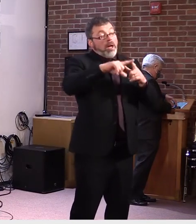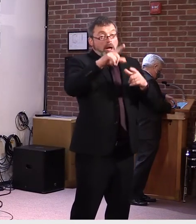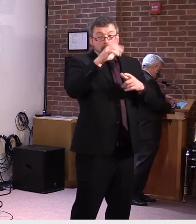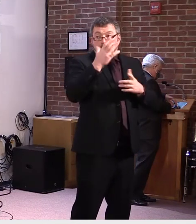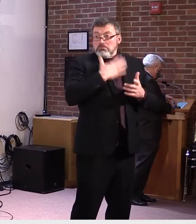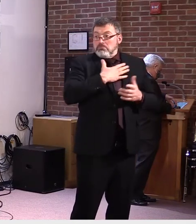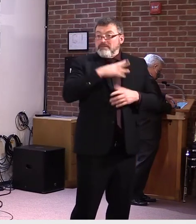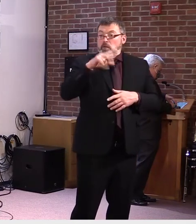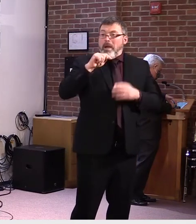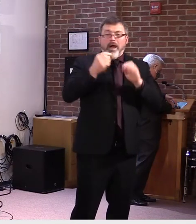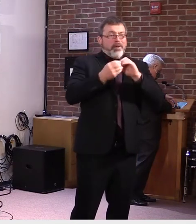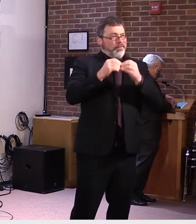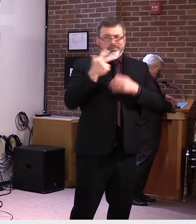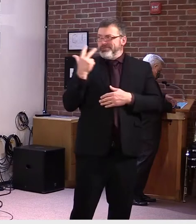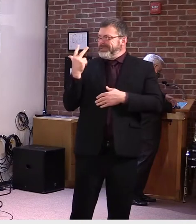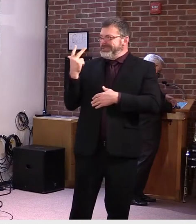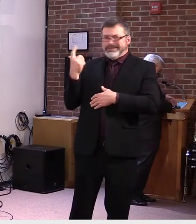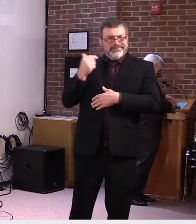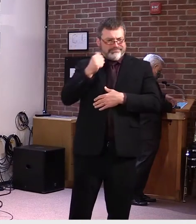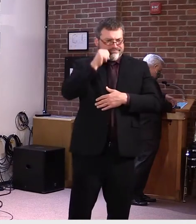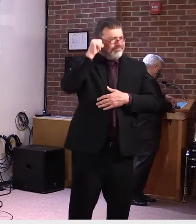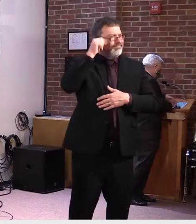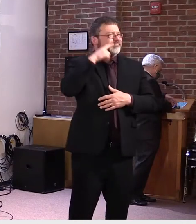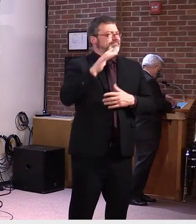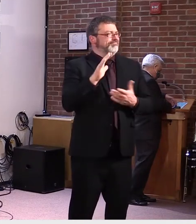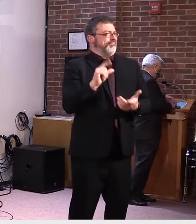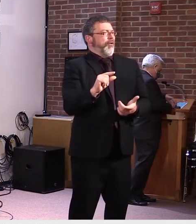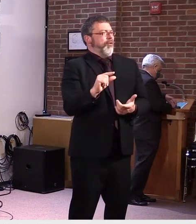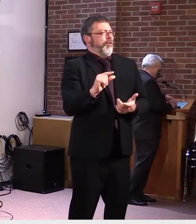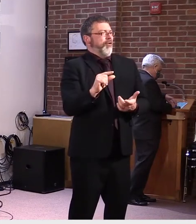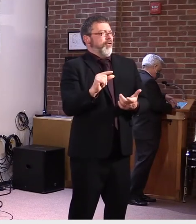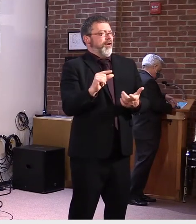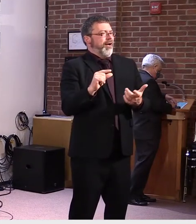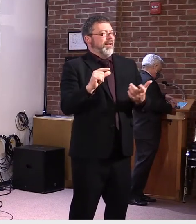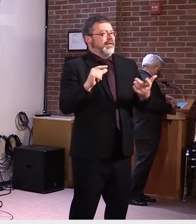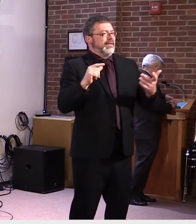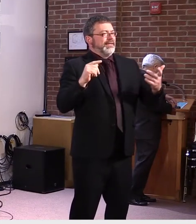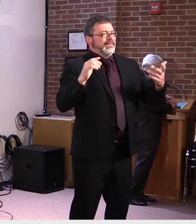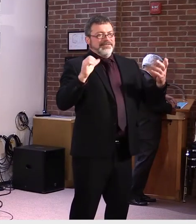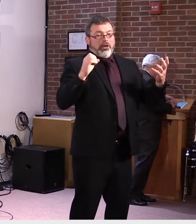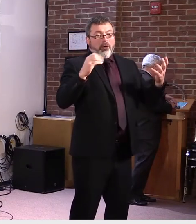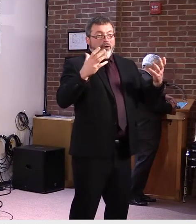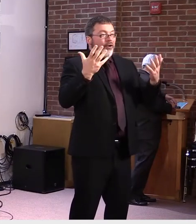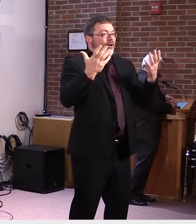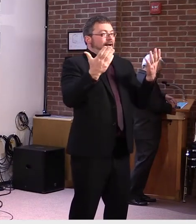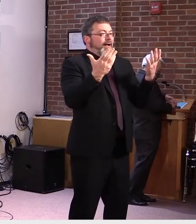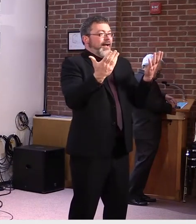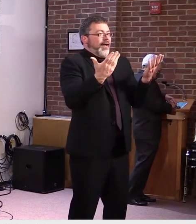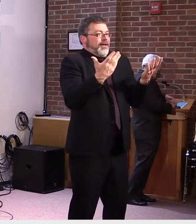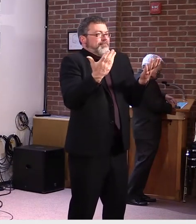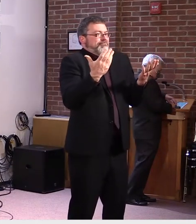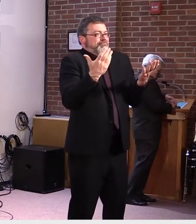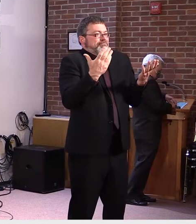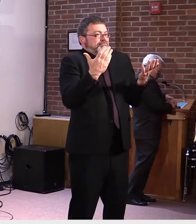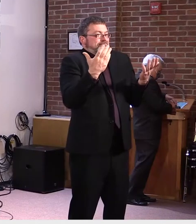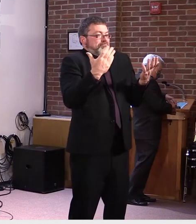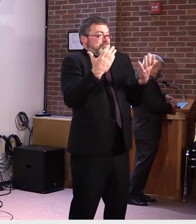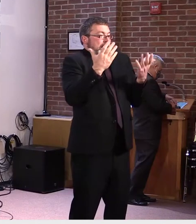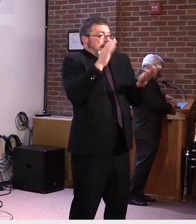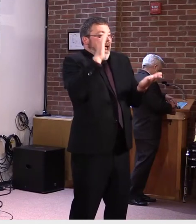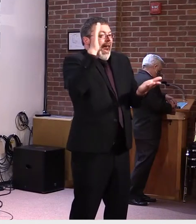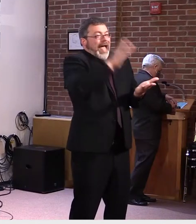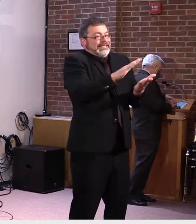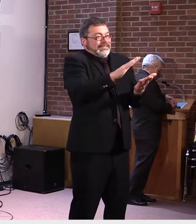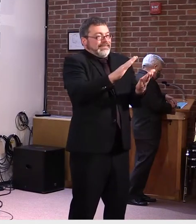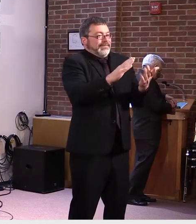in, in the wings waiting when that, when and if that might happen. The, um, recent college returns